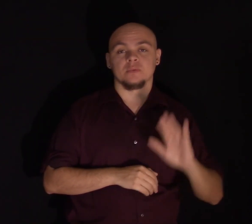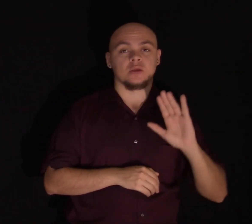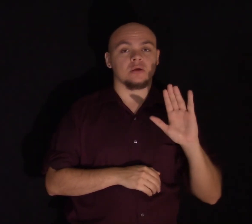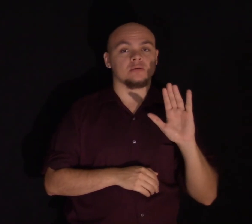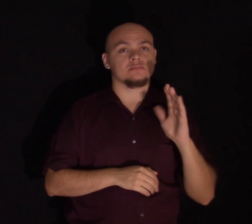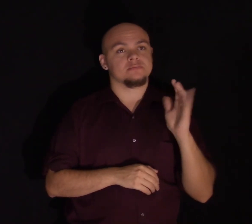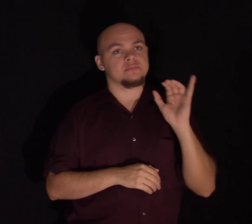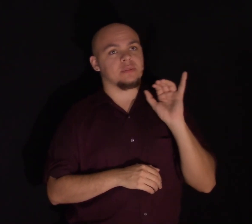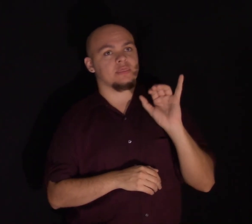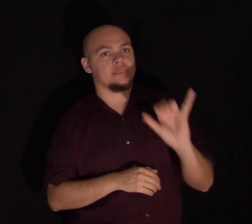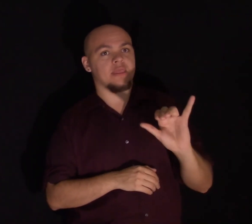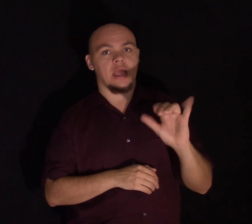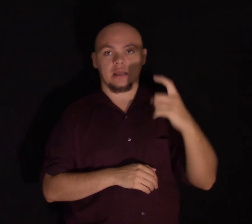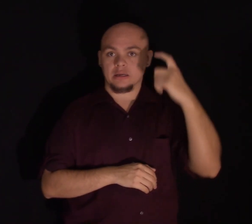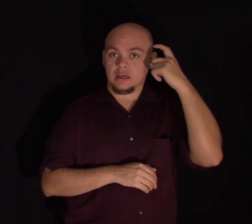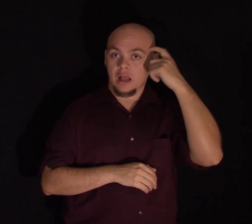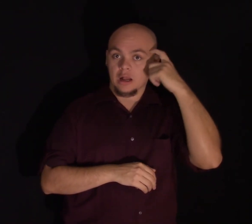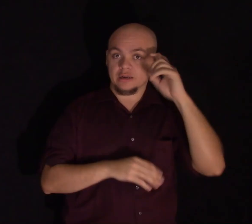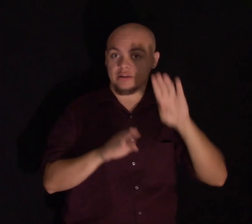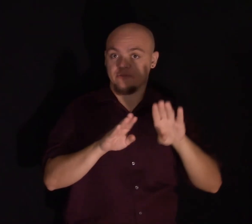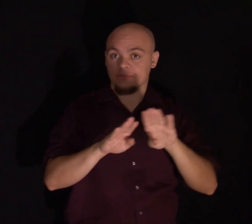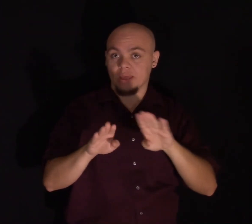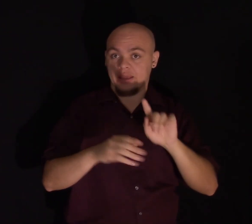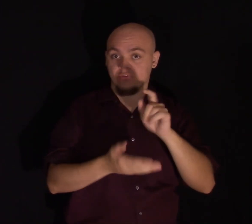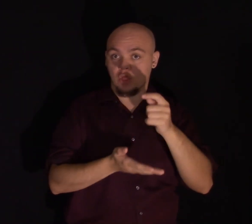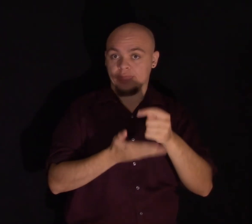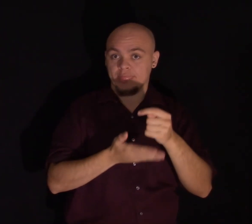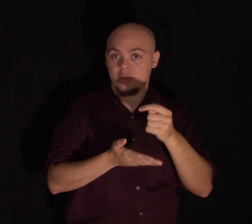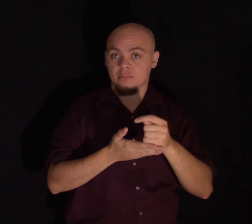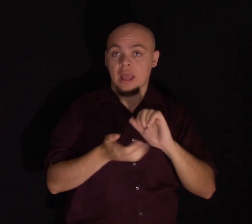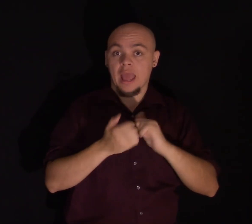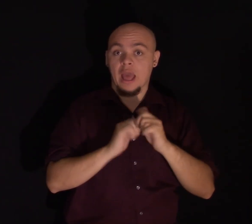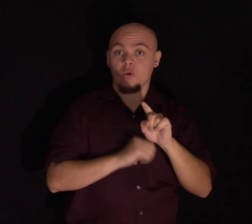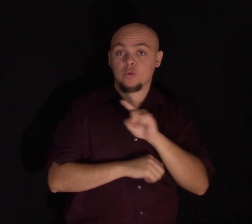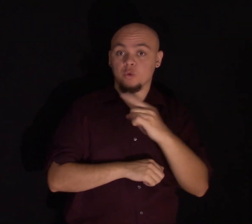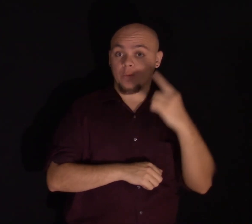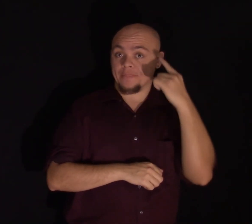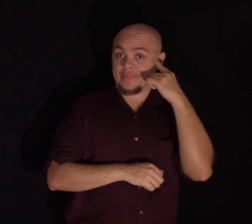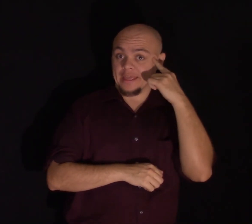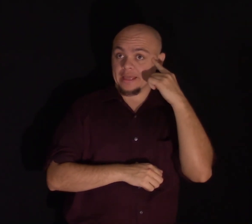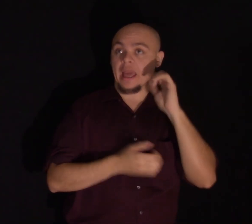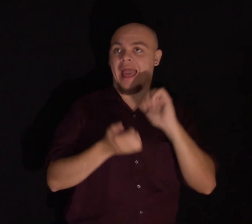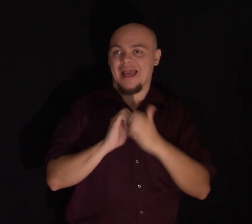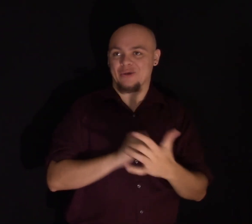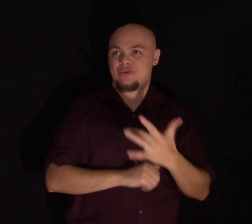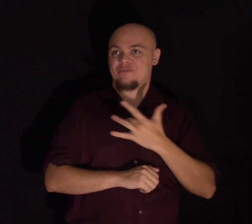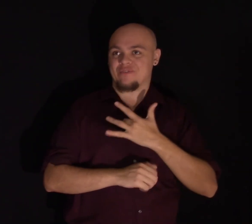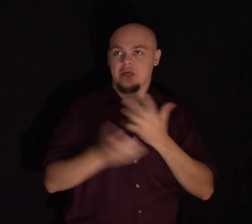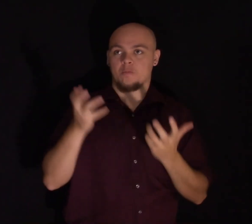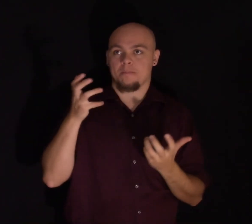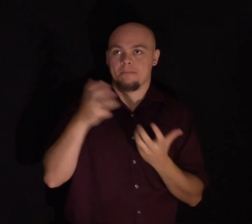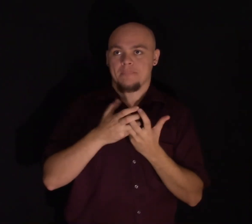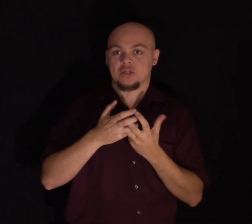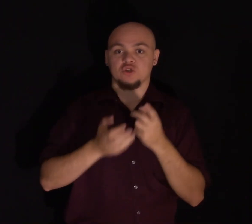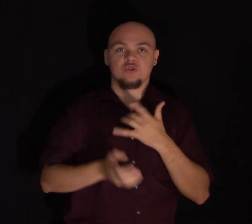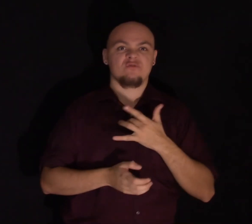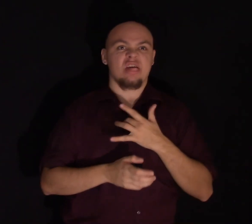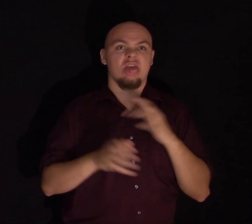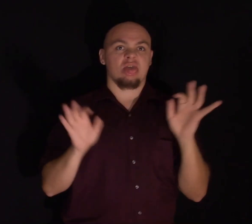all the cognitive behavioral therapy stuff, you know, how we think is how we feel. And if we're feeling rubbish,